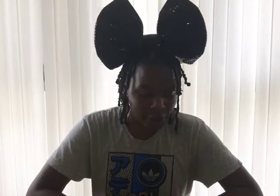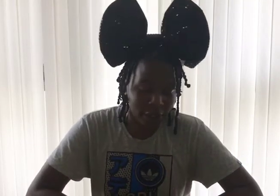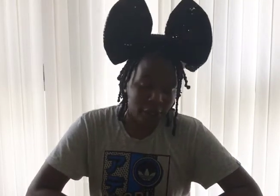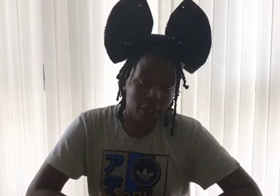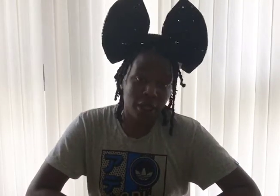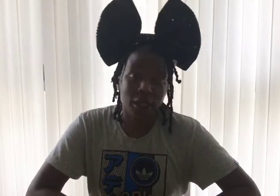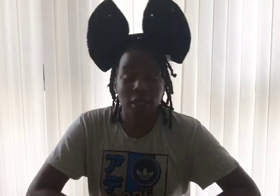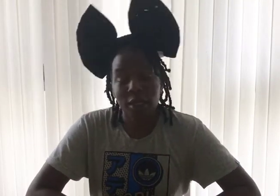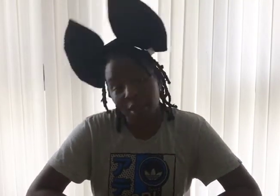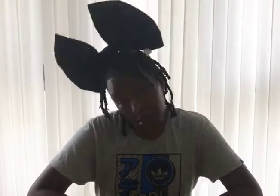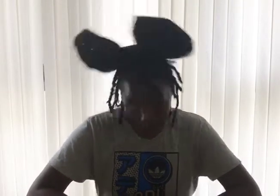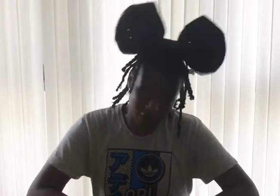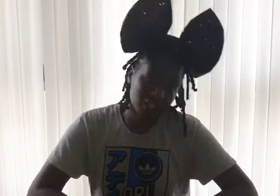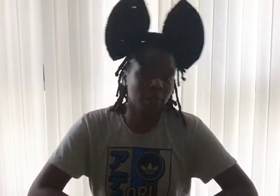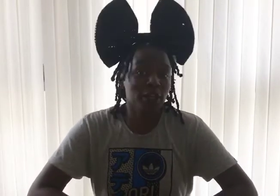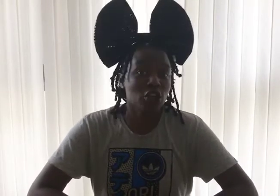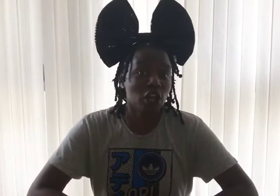skipping challenge.